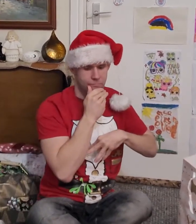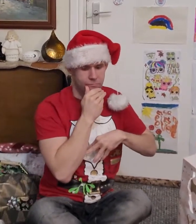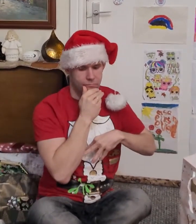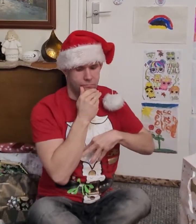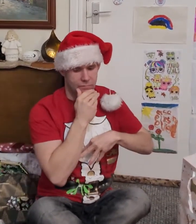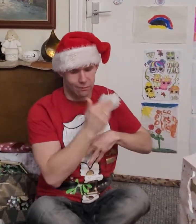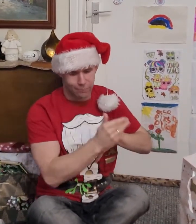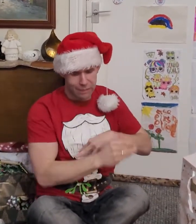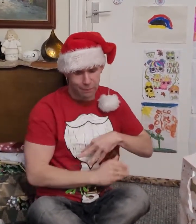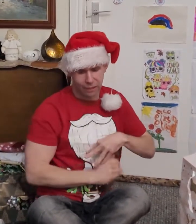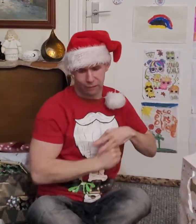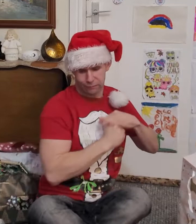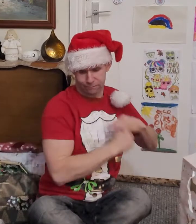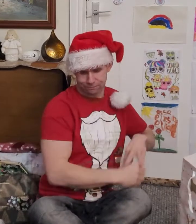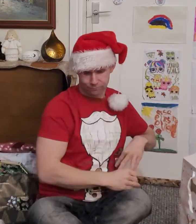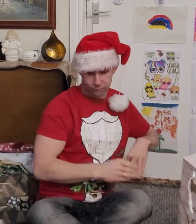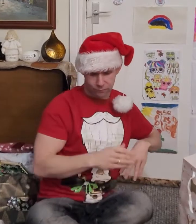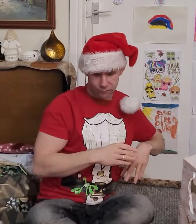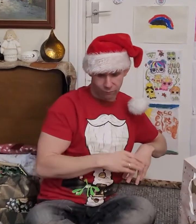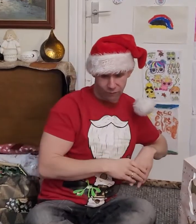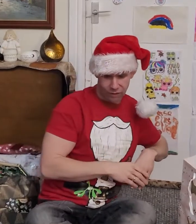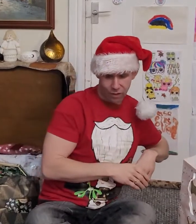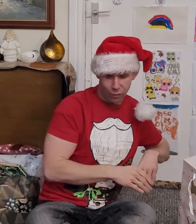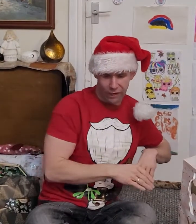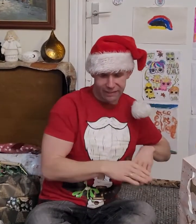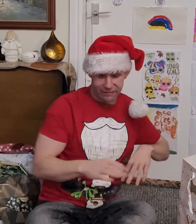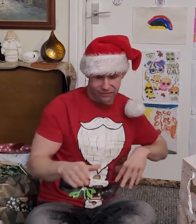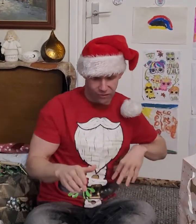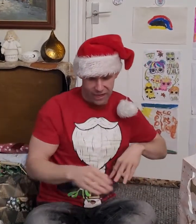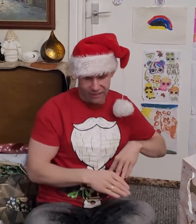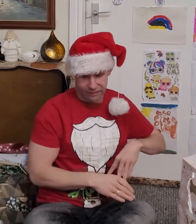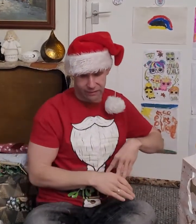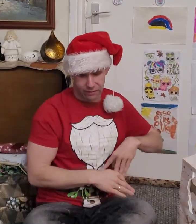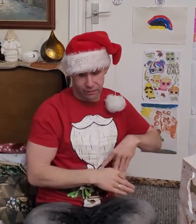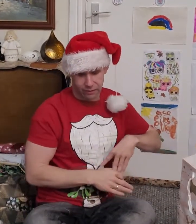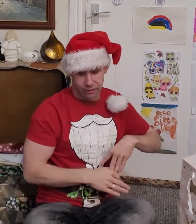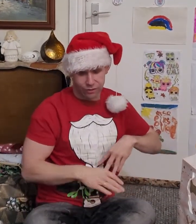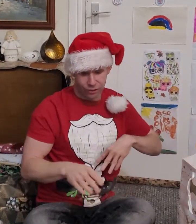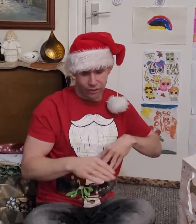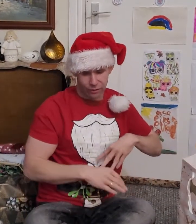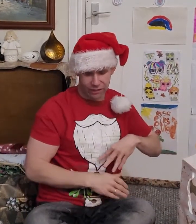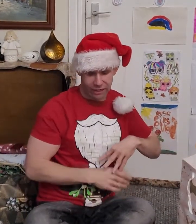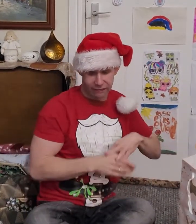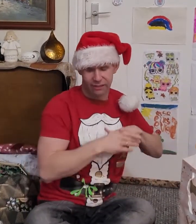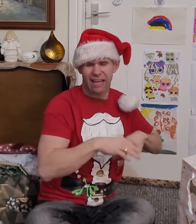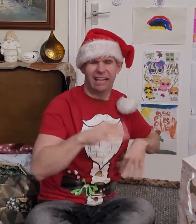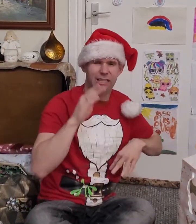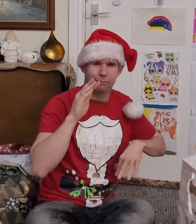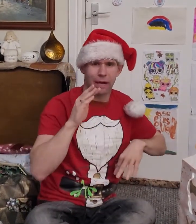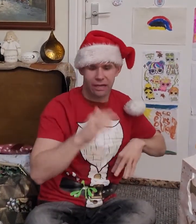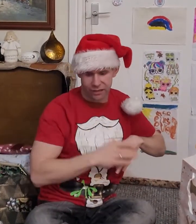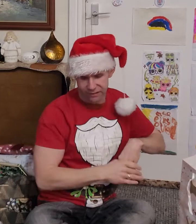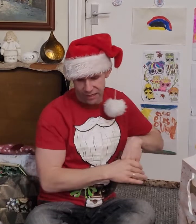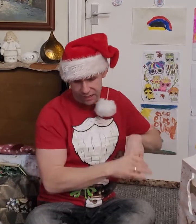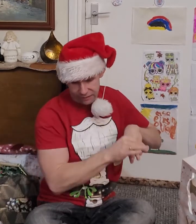This Paper Why it is great Done it with that Expiry date